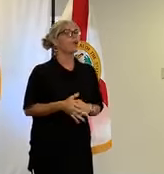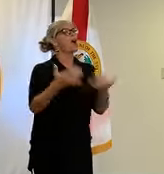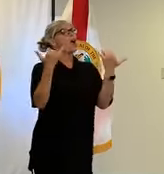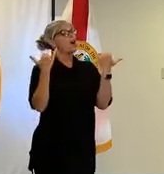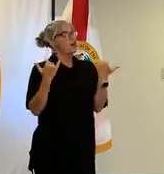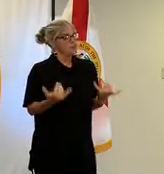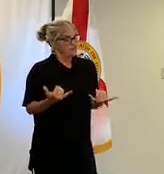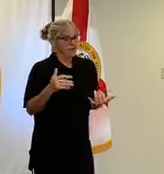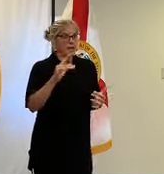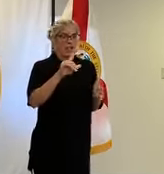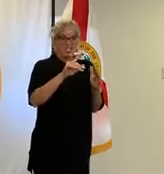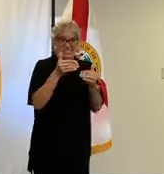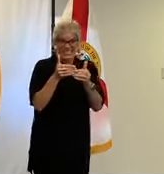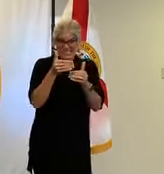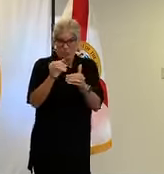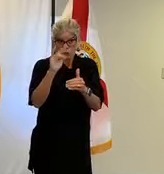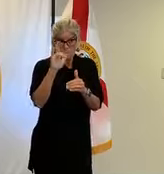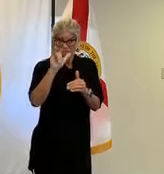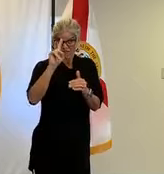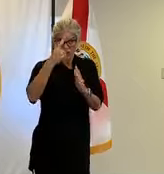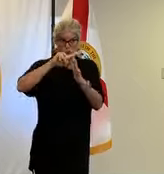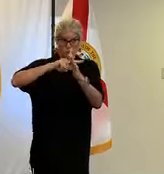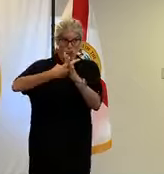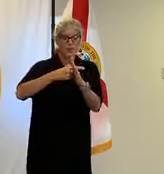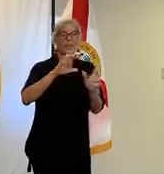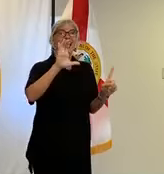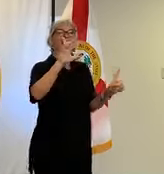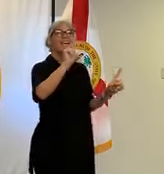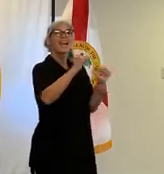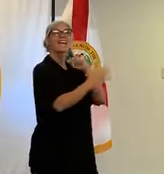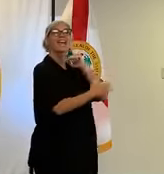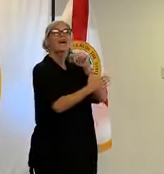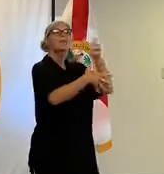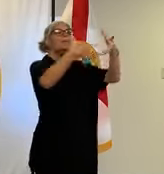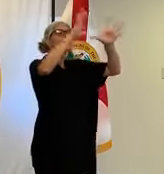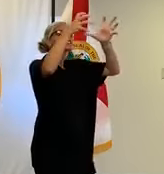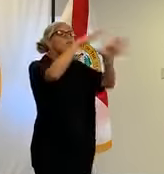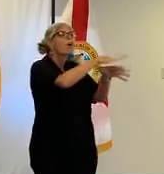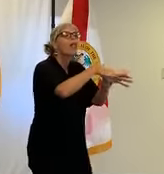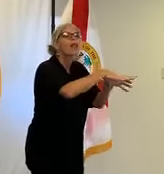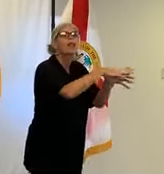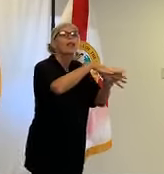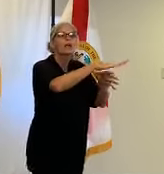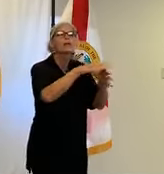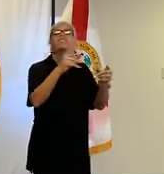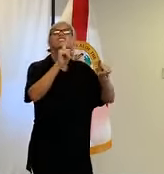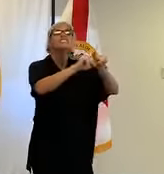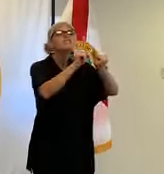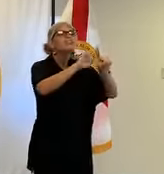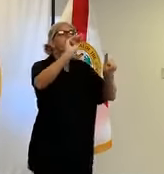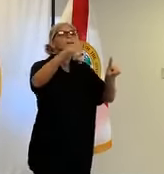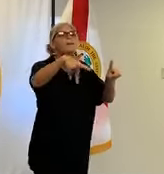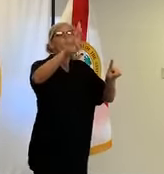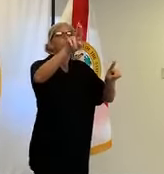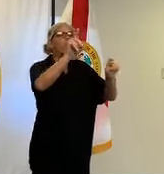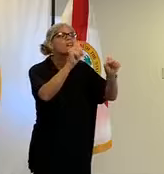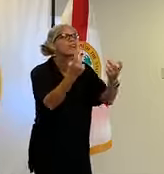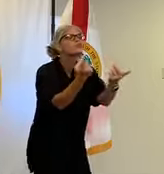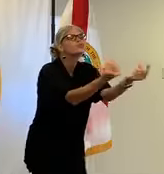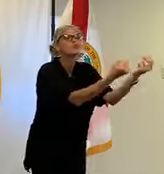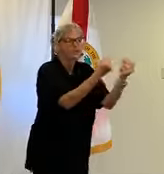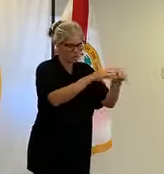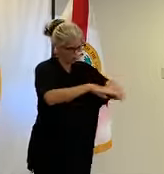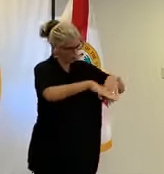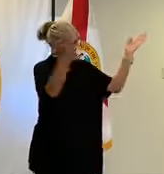july 1st all clay county basketball courts and multi-purpose fields will reopen for public use you can also put